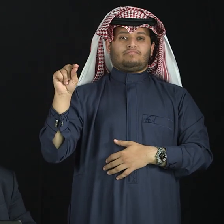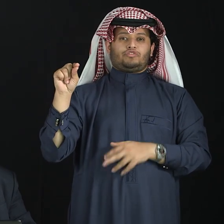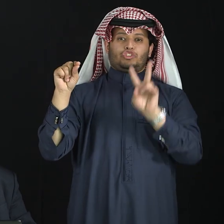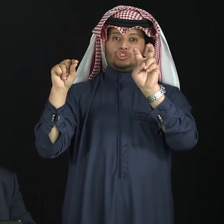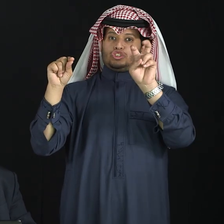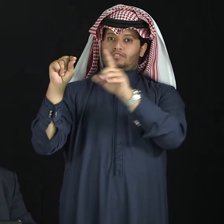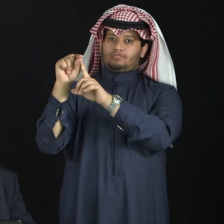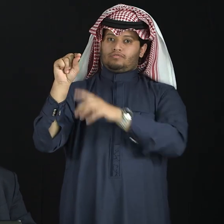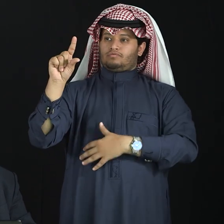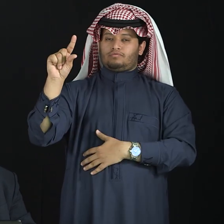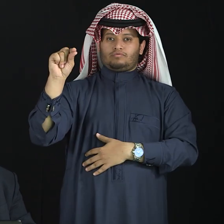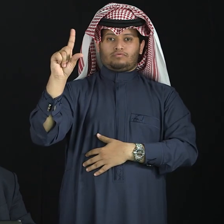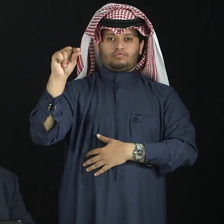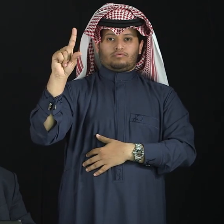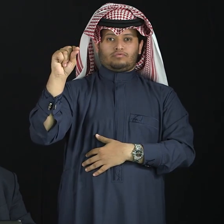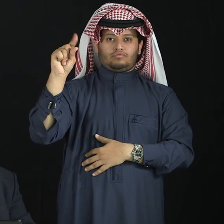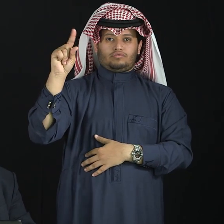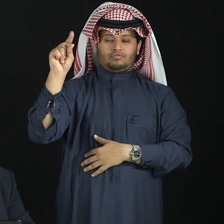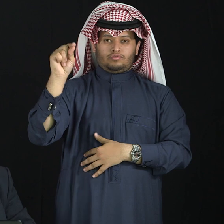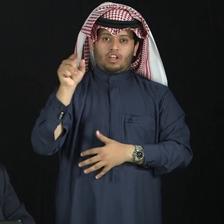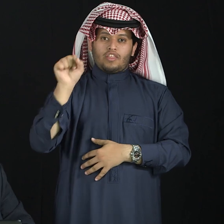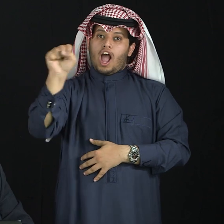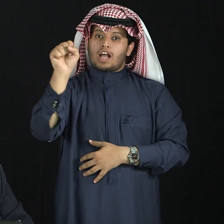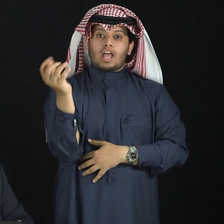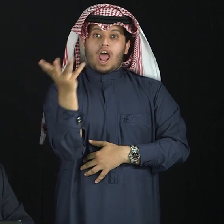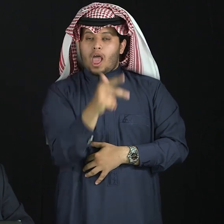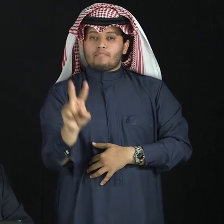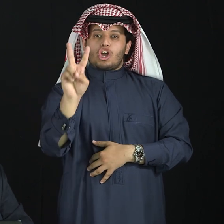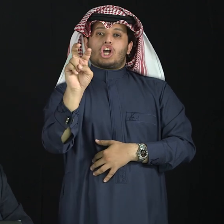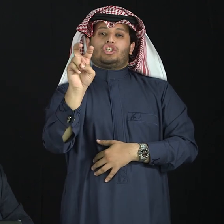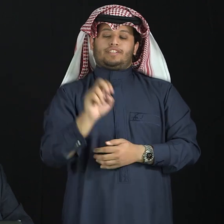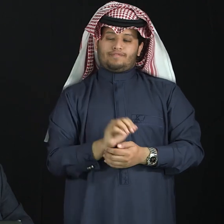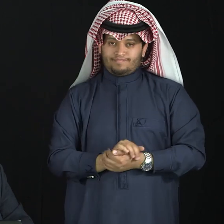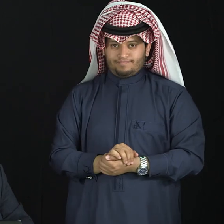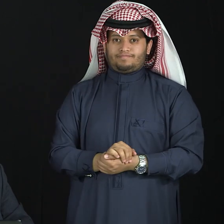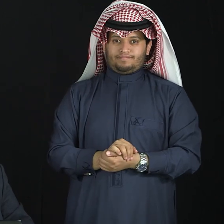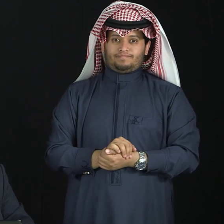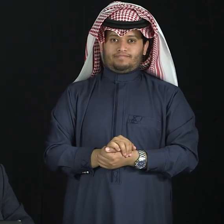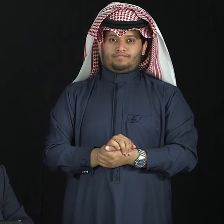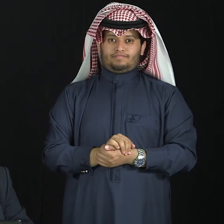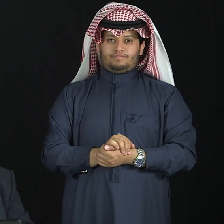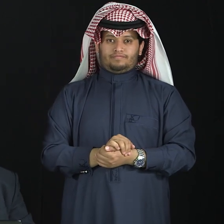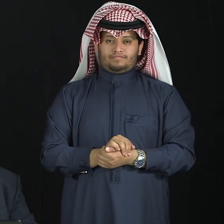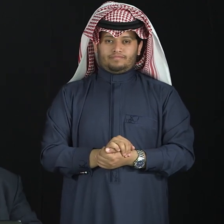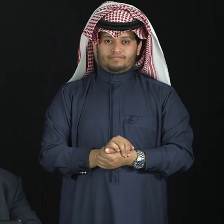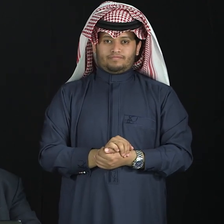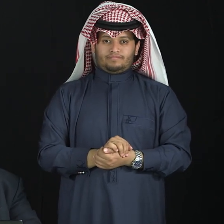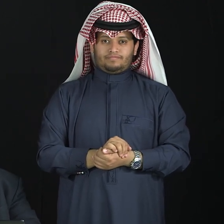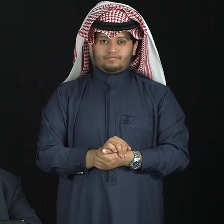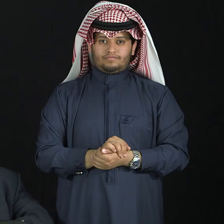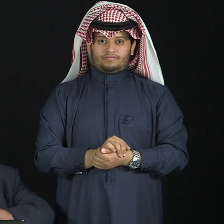Yes. The pointer and the thumb twice. This is 20. Of course, one method.